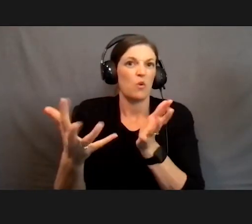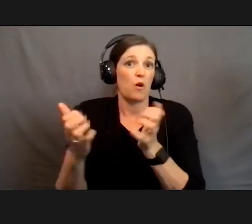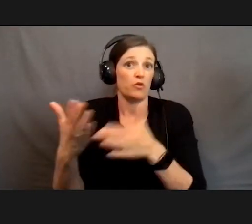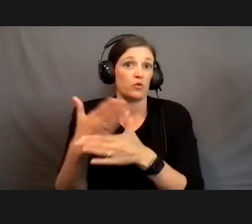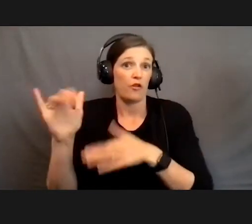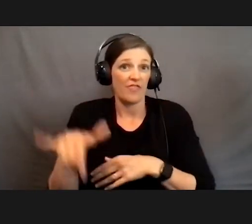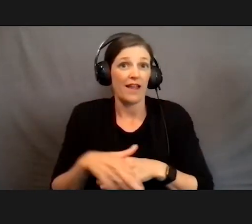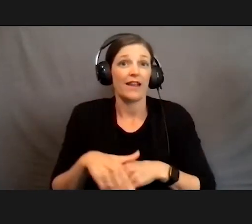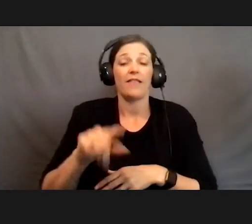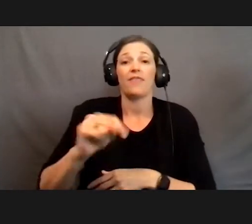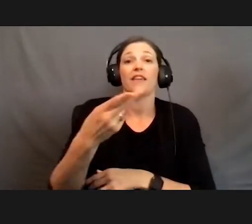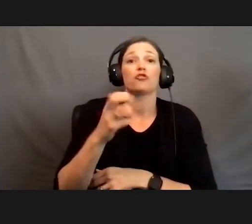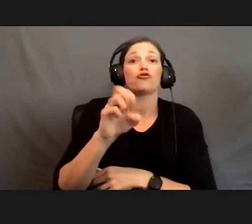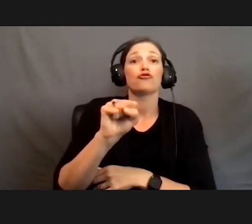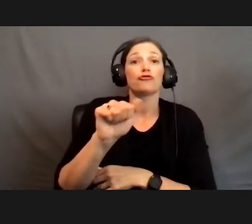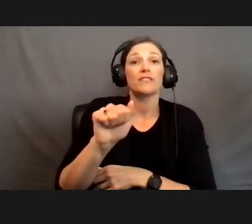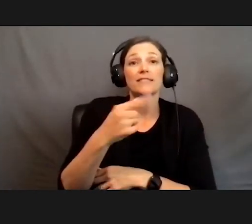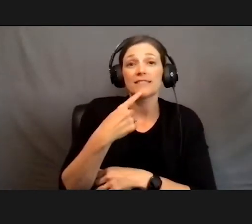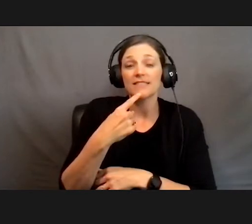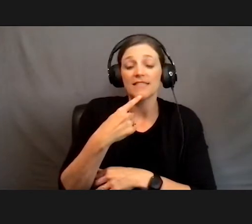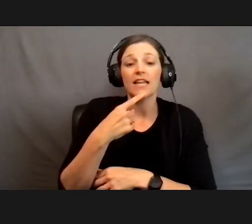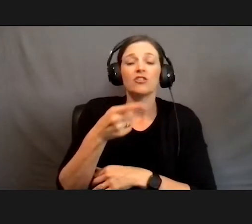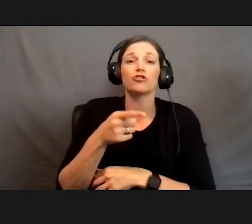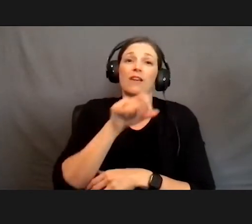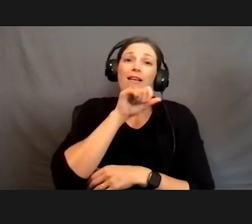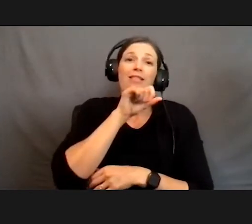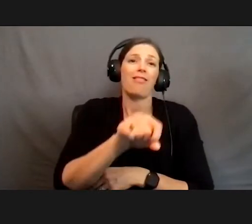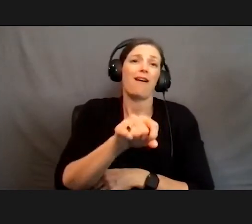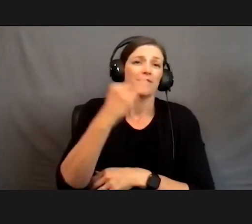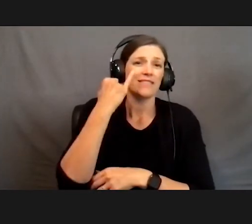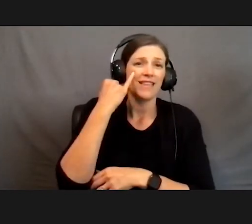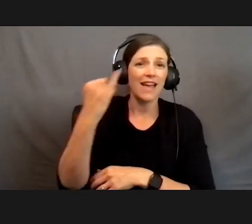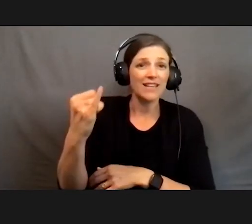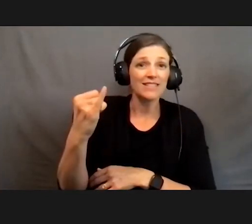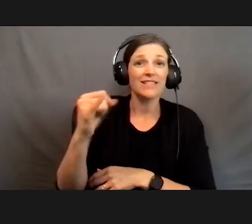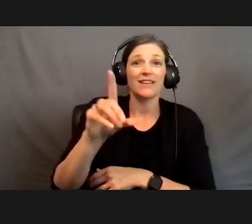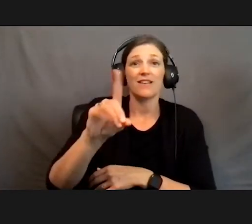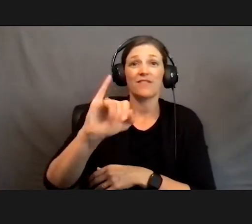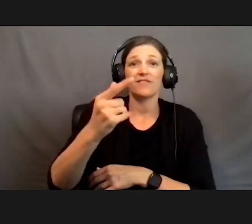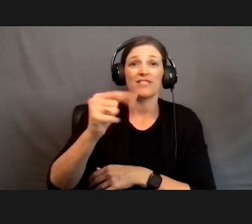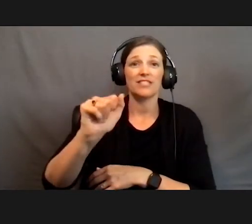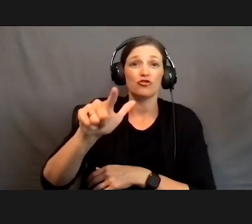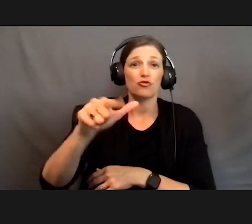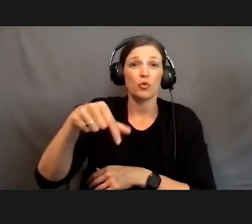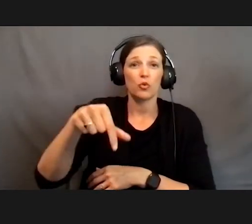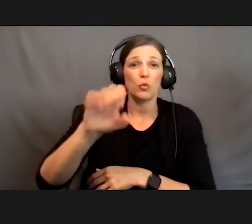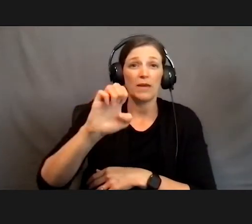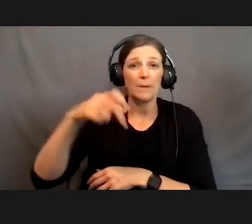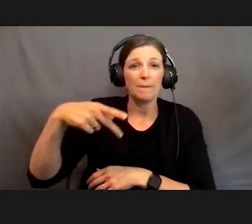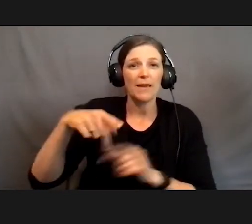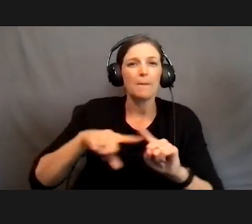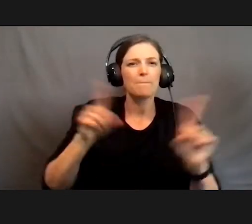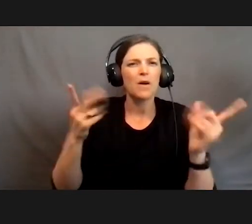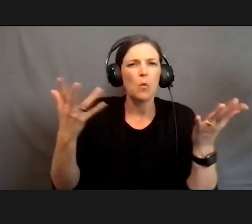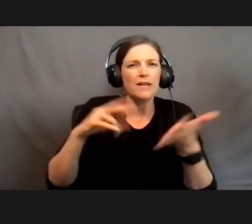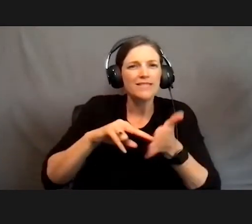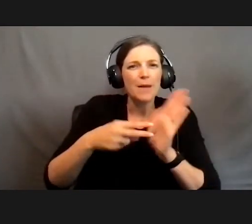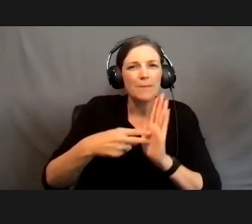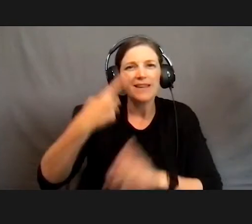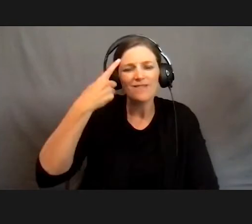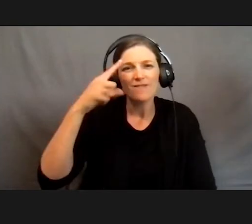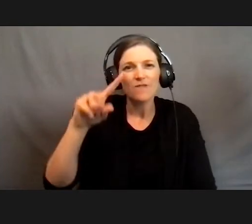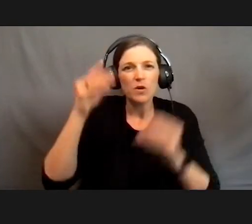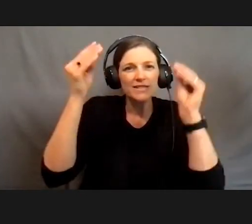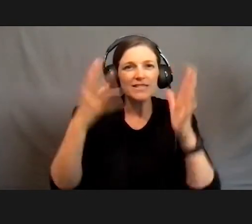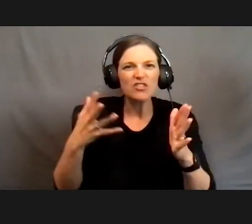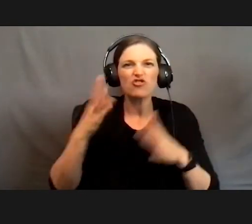Teresa Glenn shared that she loves the idea of the digital QEP, but what would this mean for faculty that have never